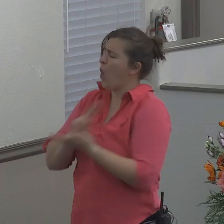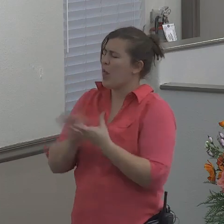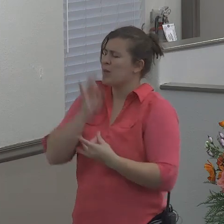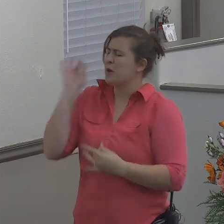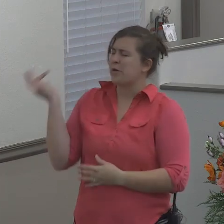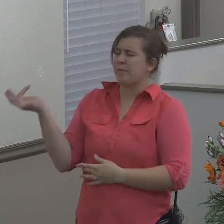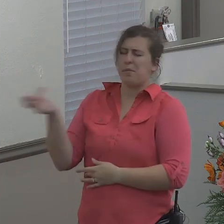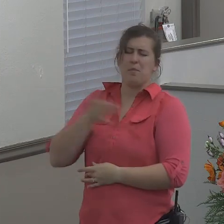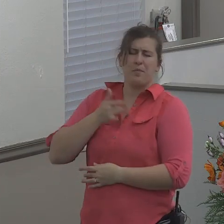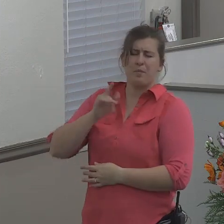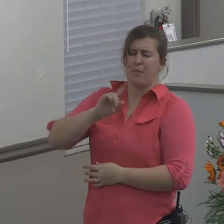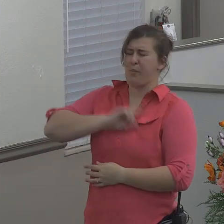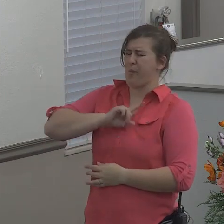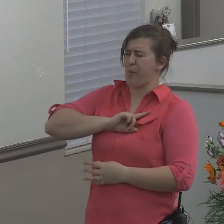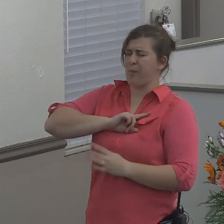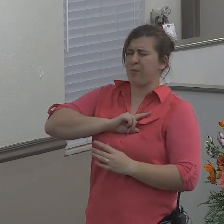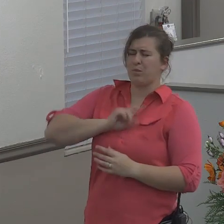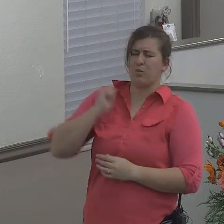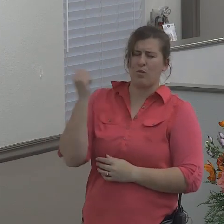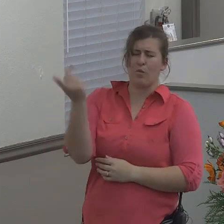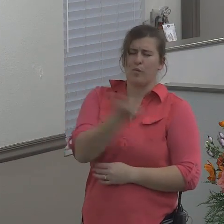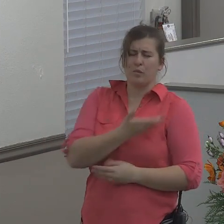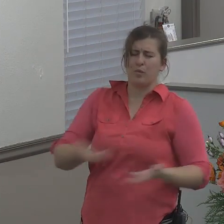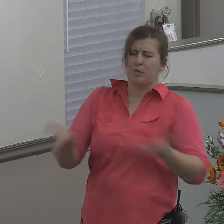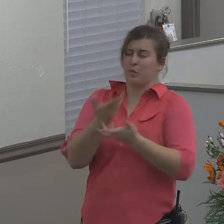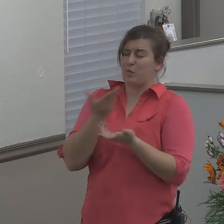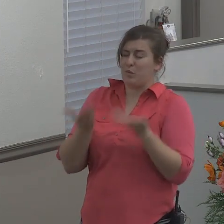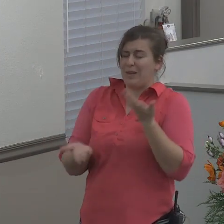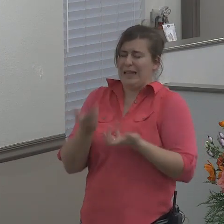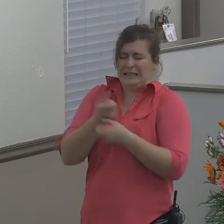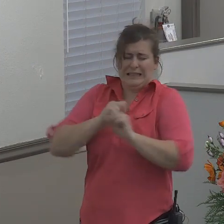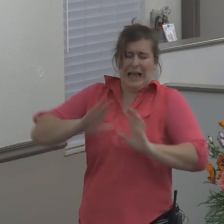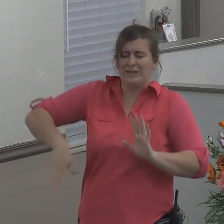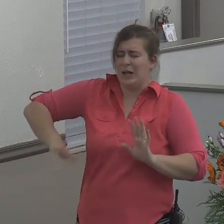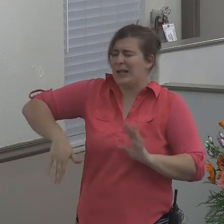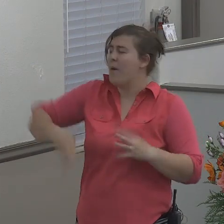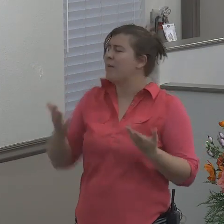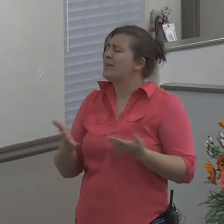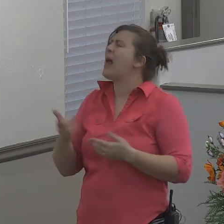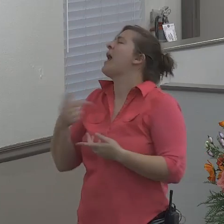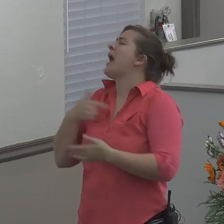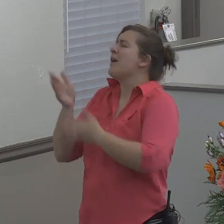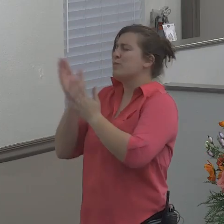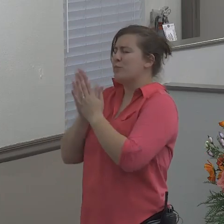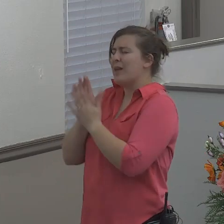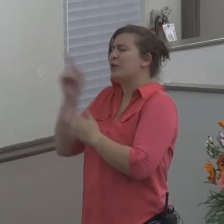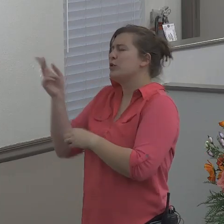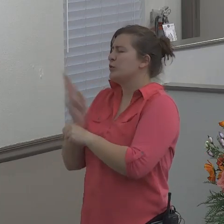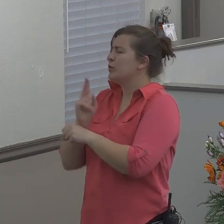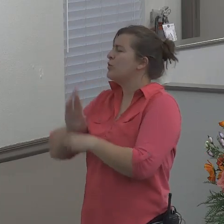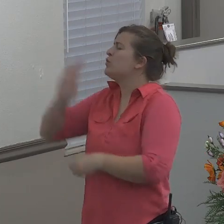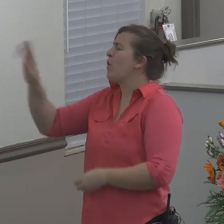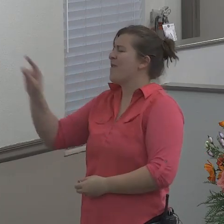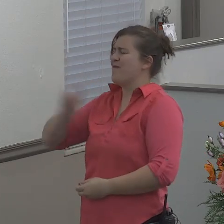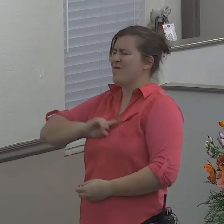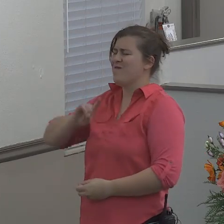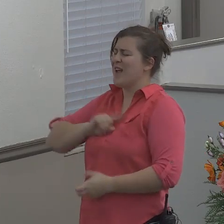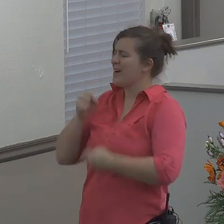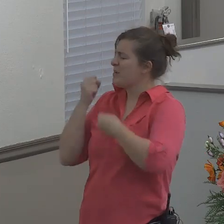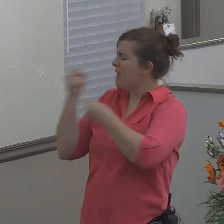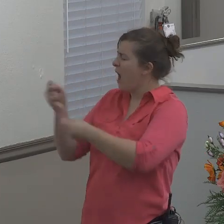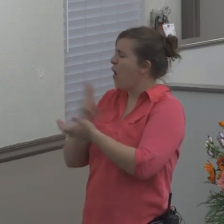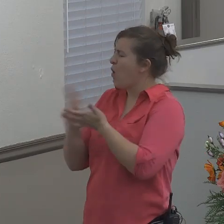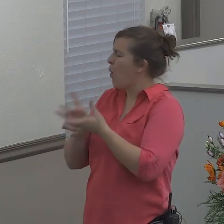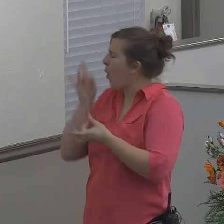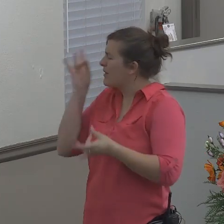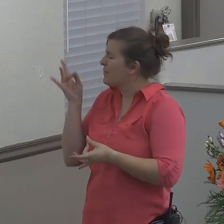that's in this room that may not be saved. And I just pray that you would just use the convicting power of the Holy Spirit.